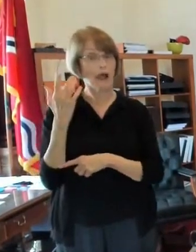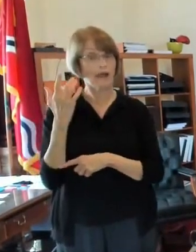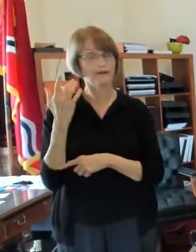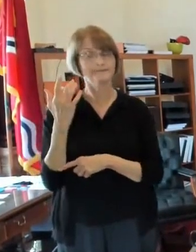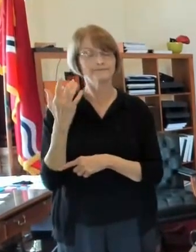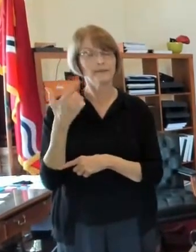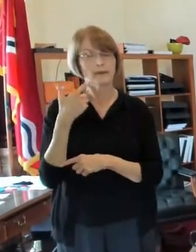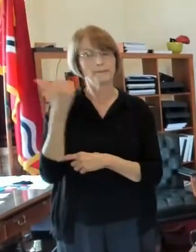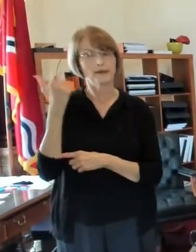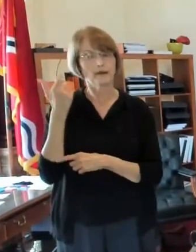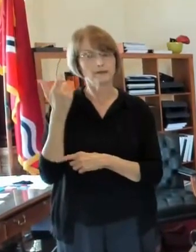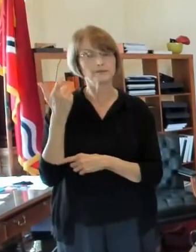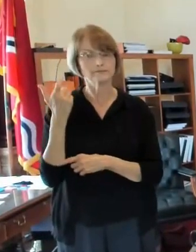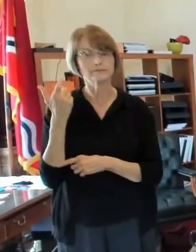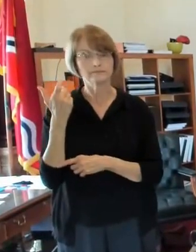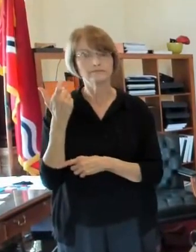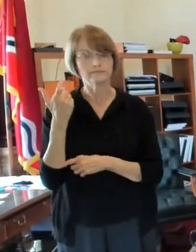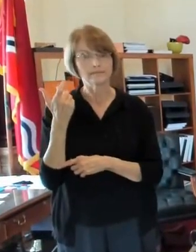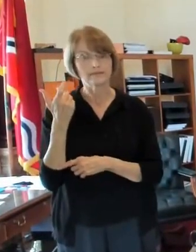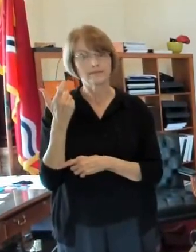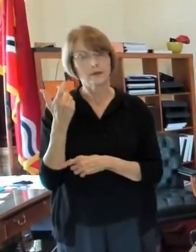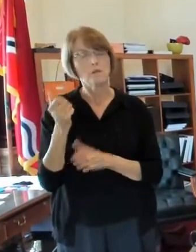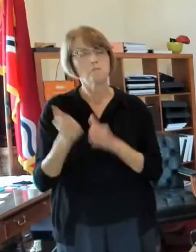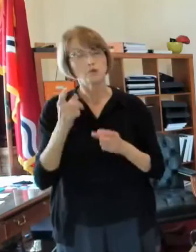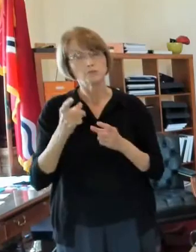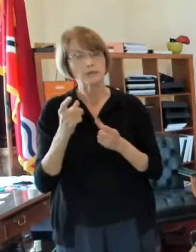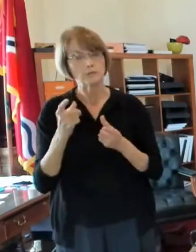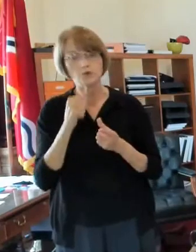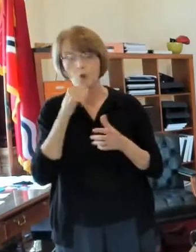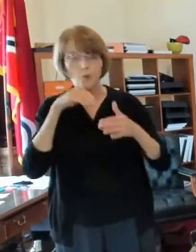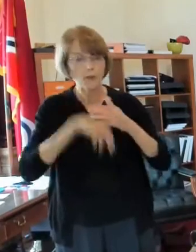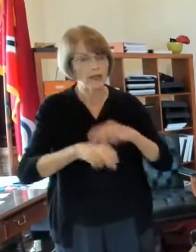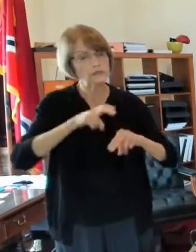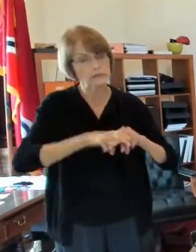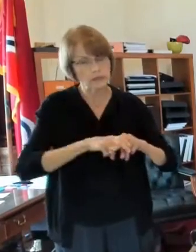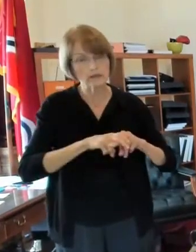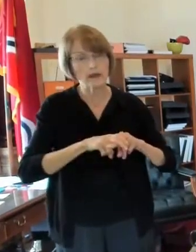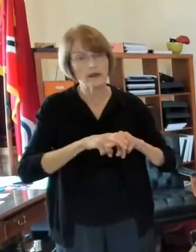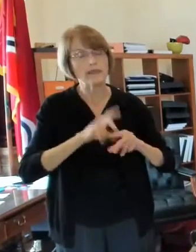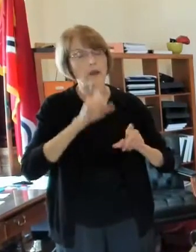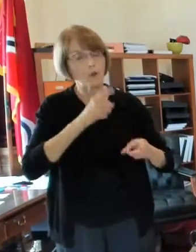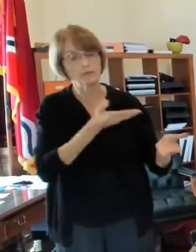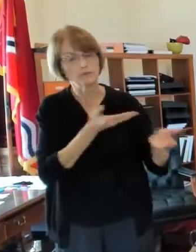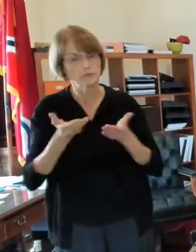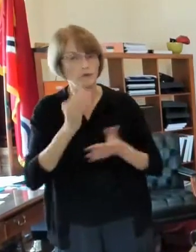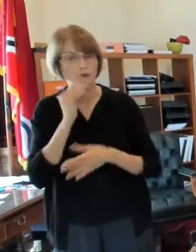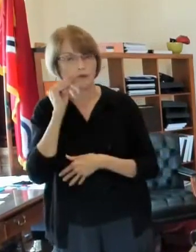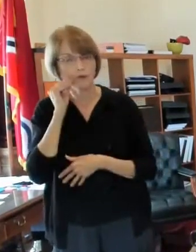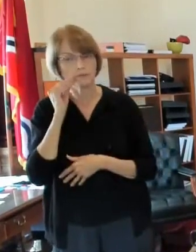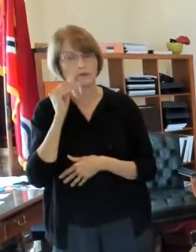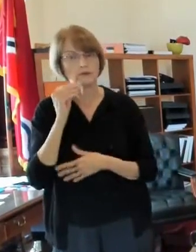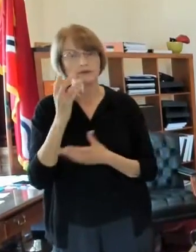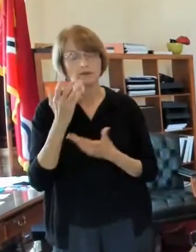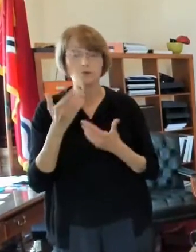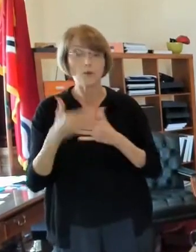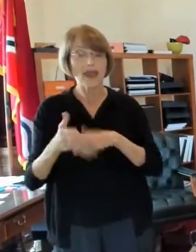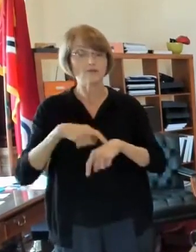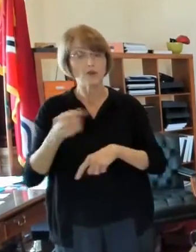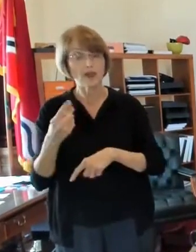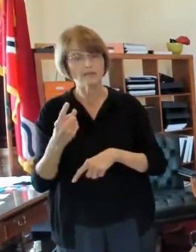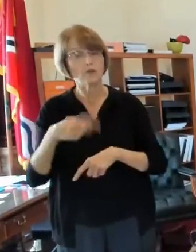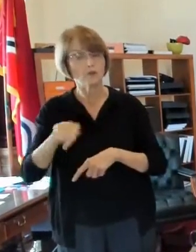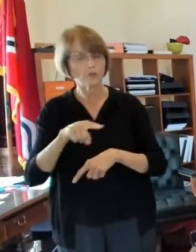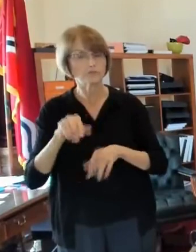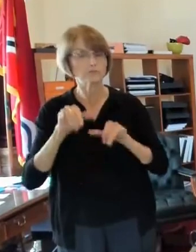um there's a lot of carry out there but you know some people do still need to get some food after 11 and they can still stay open